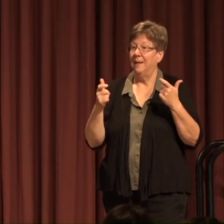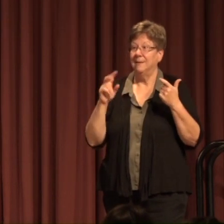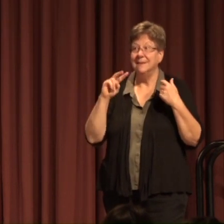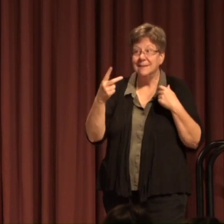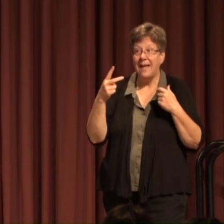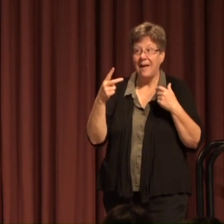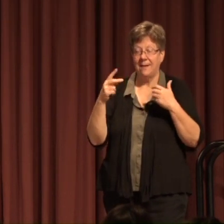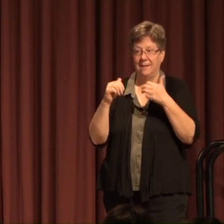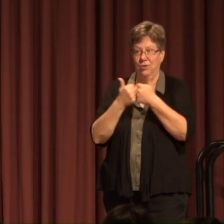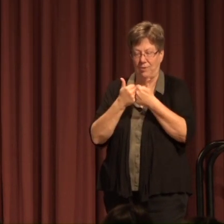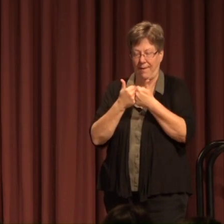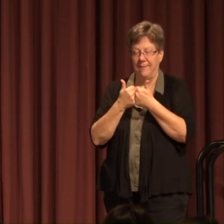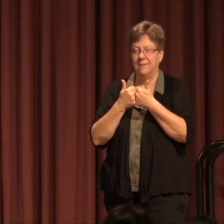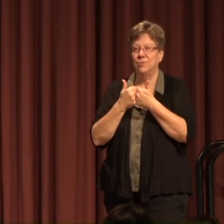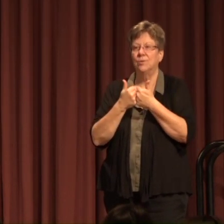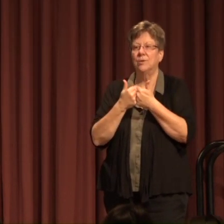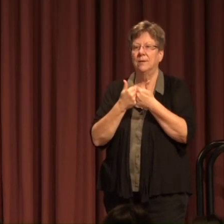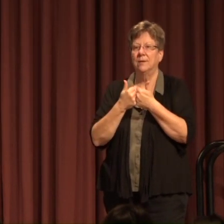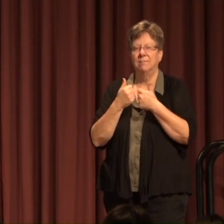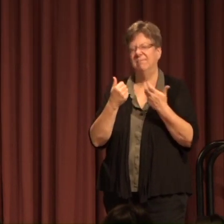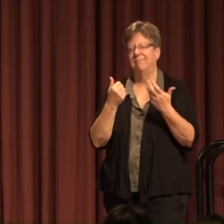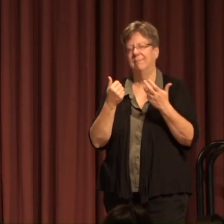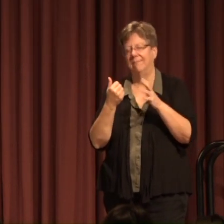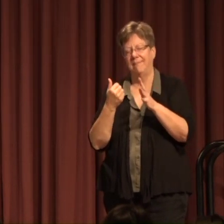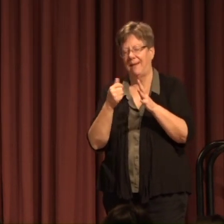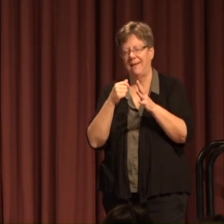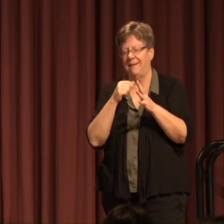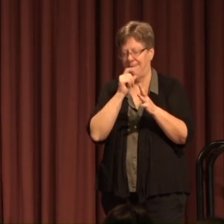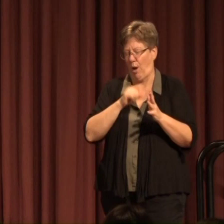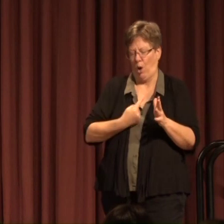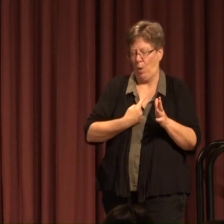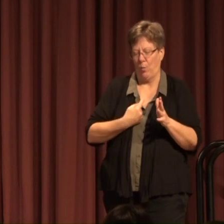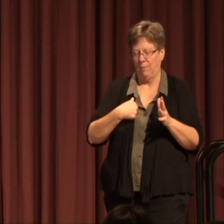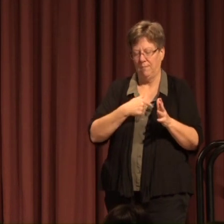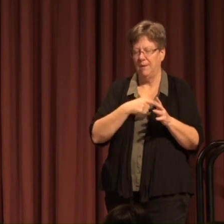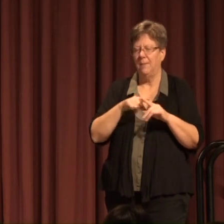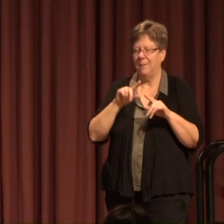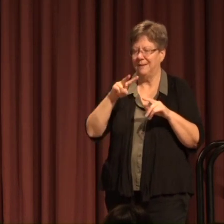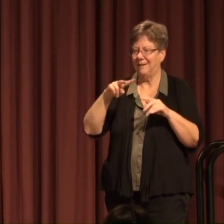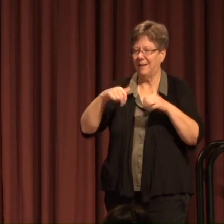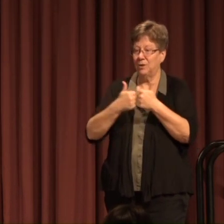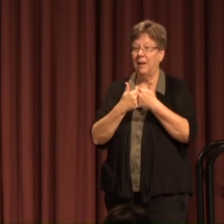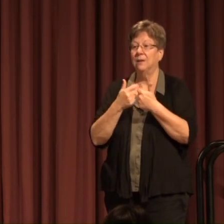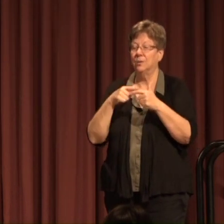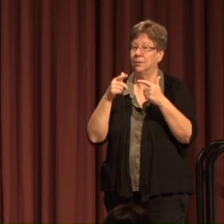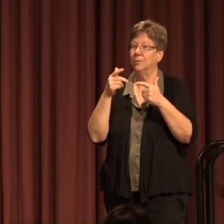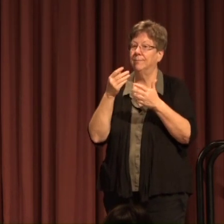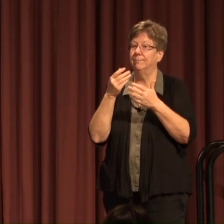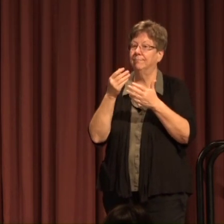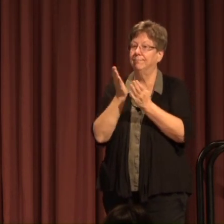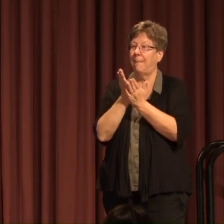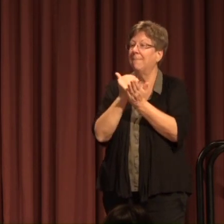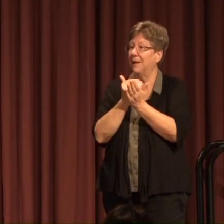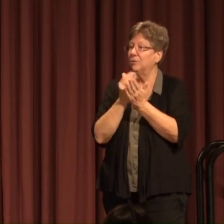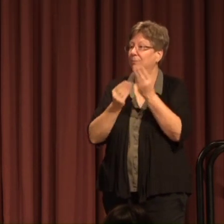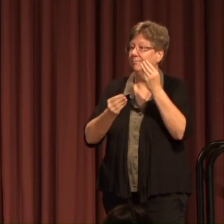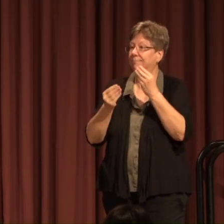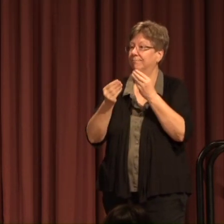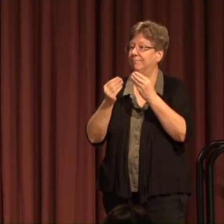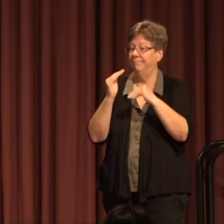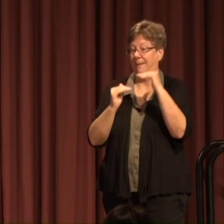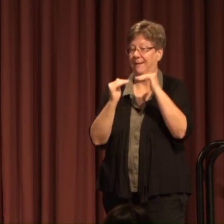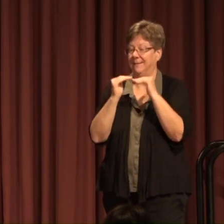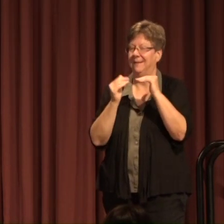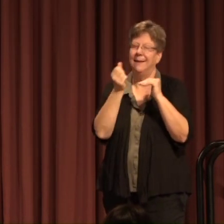for us As always And any college or university To make ends meet Any